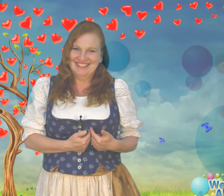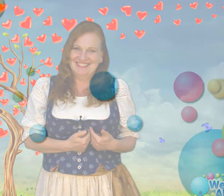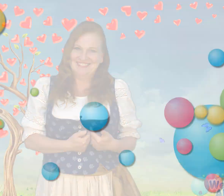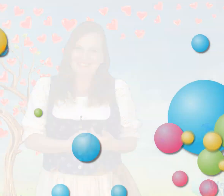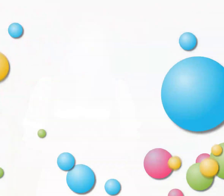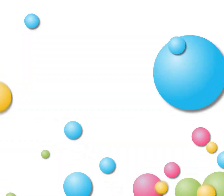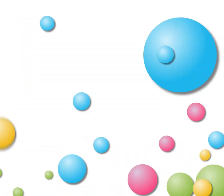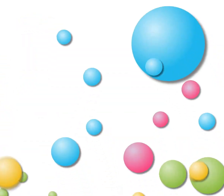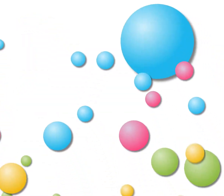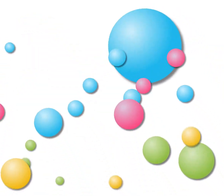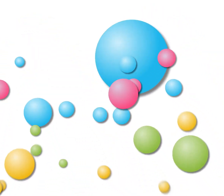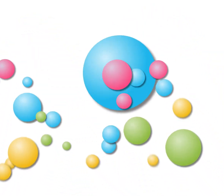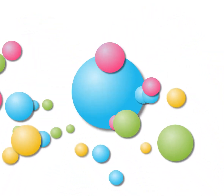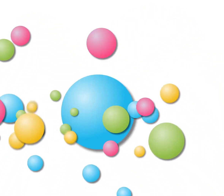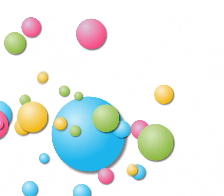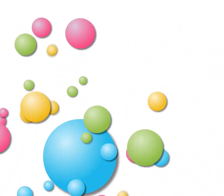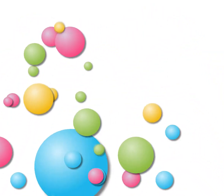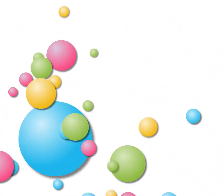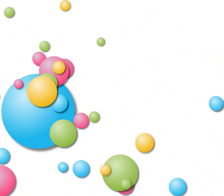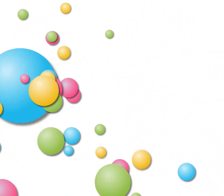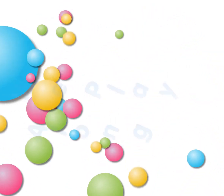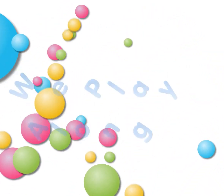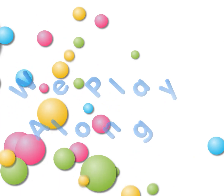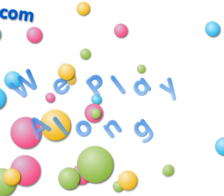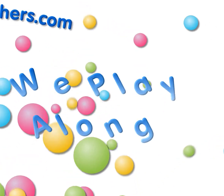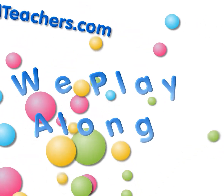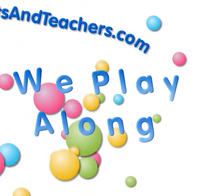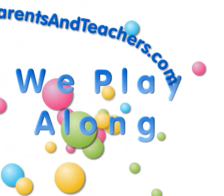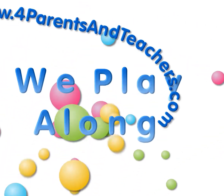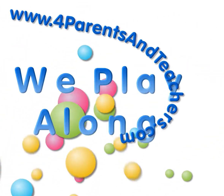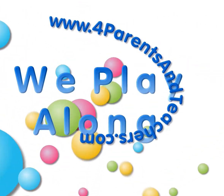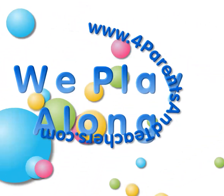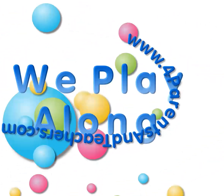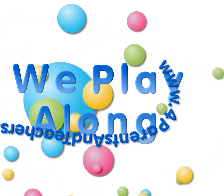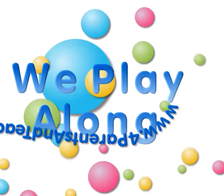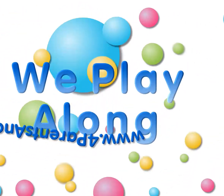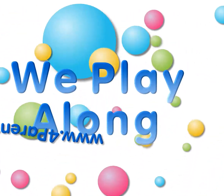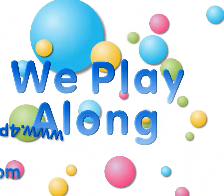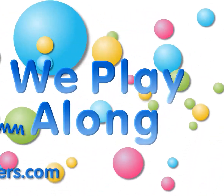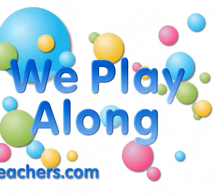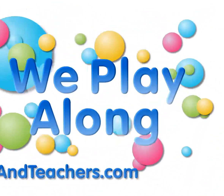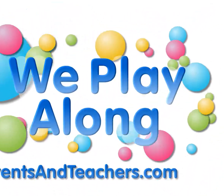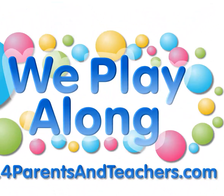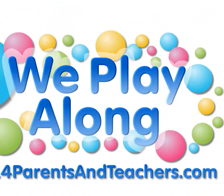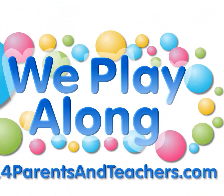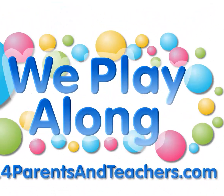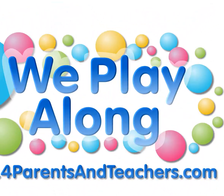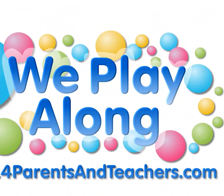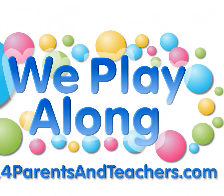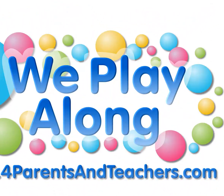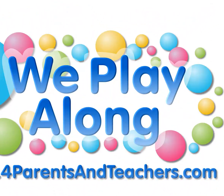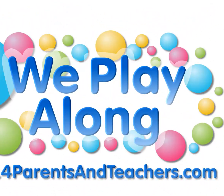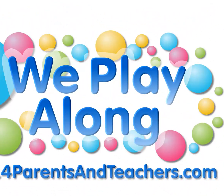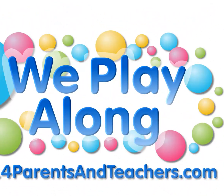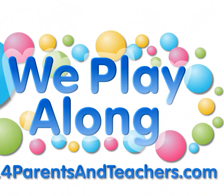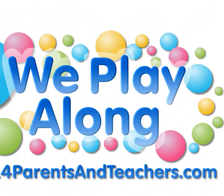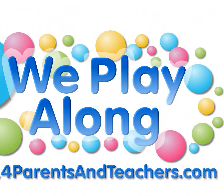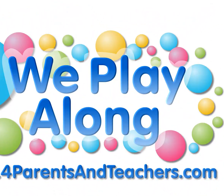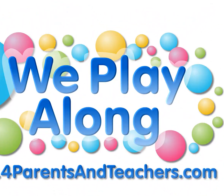play along, you want to play along. We play along, you want to play along. We play